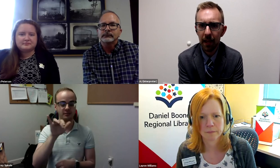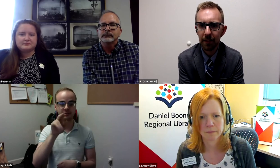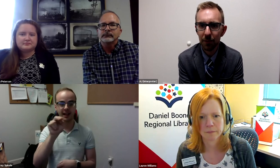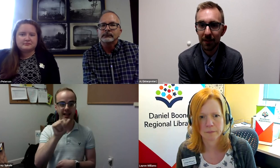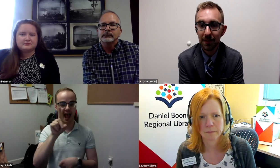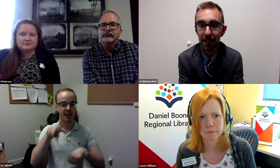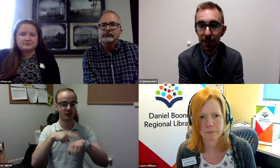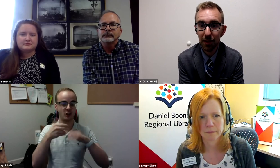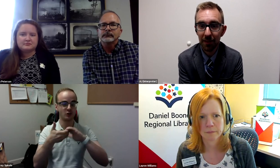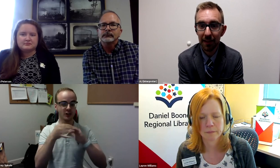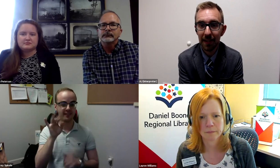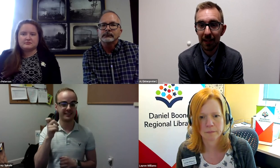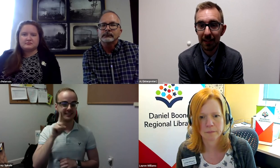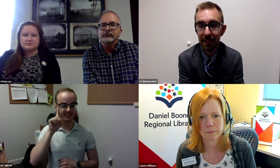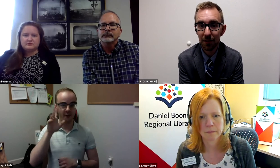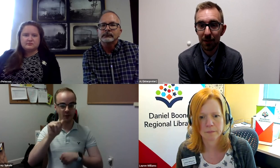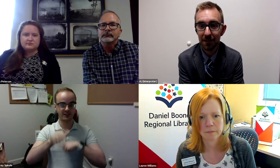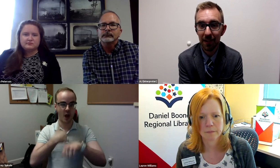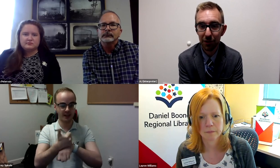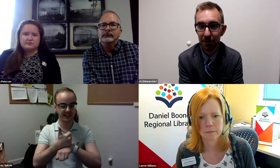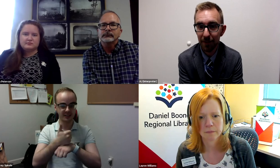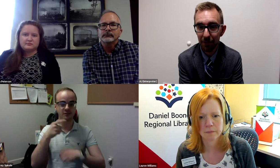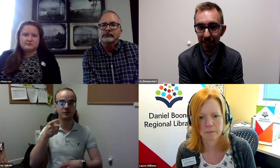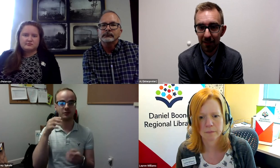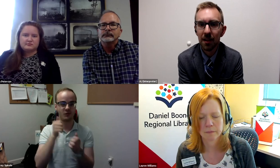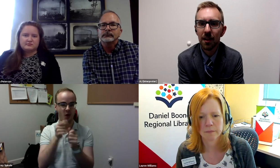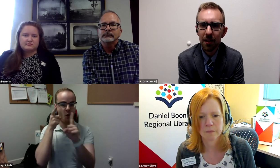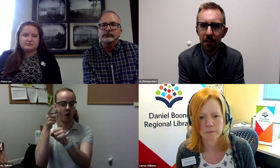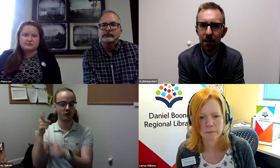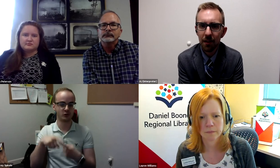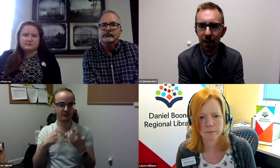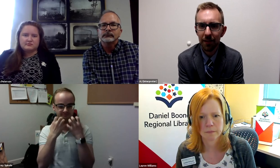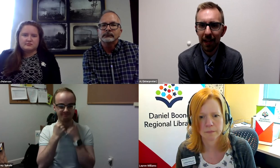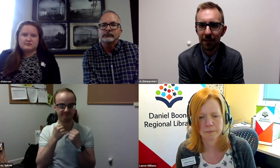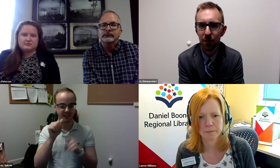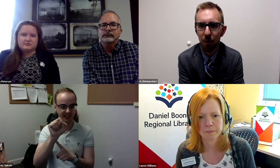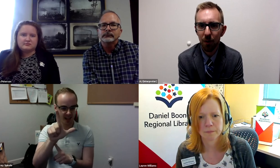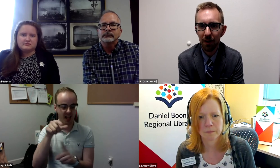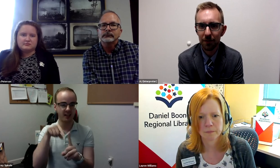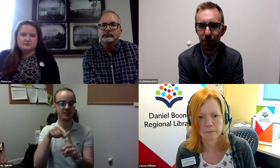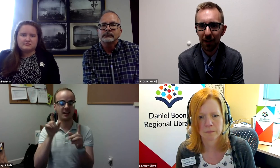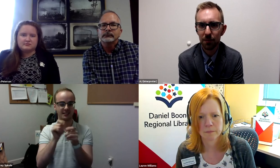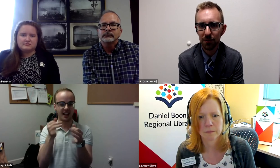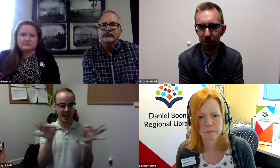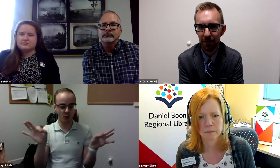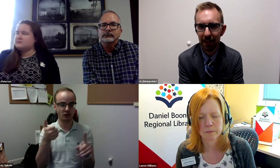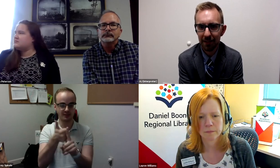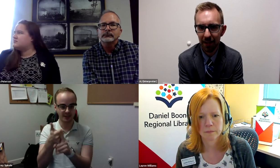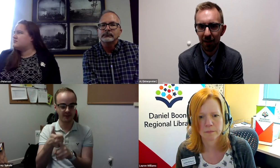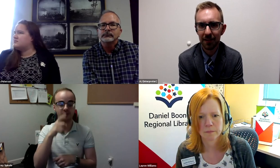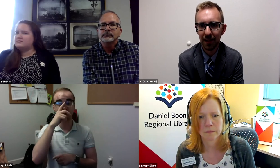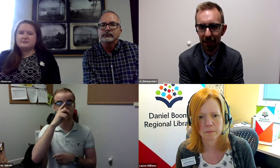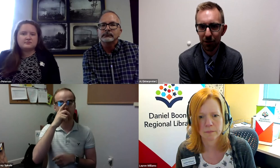And that was the same year that the NAD was actually founded. They had the goal of trying to preserve